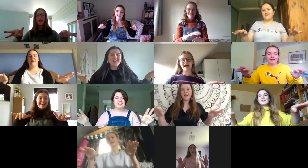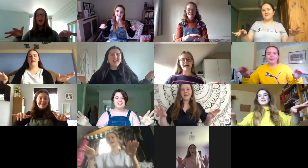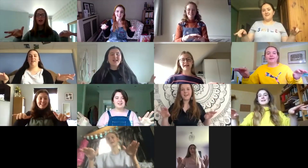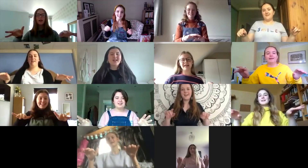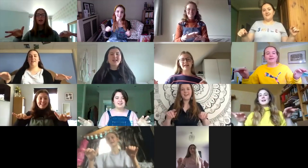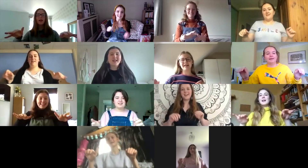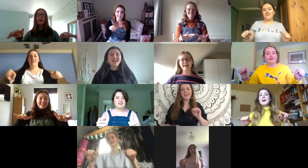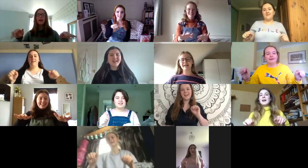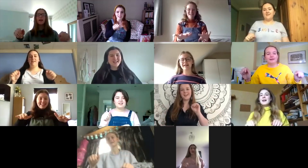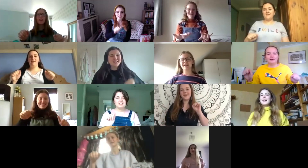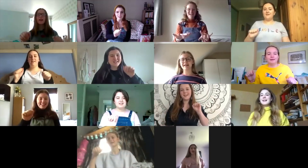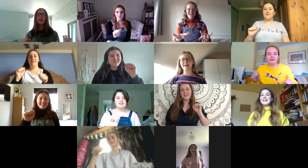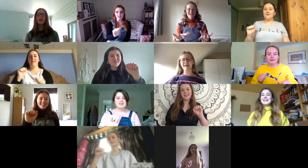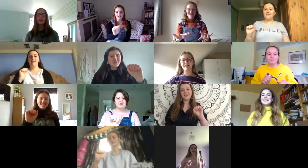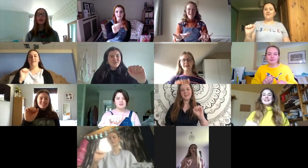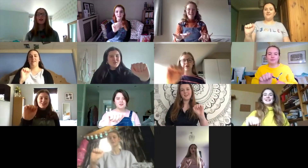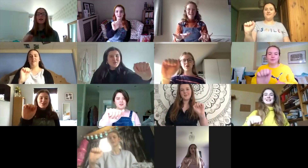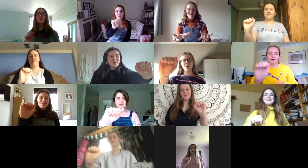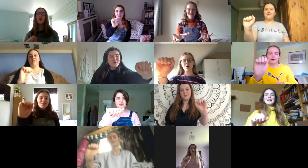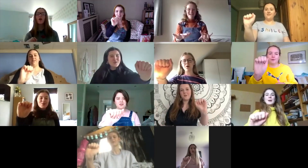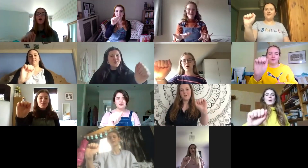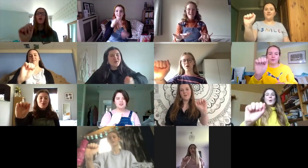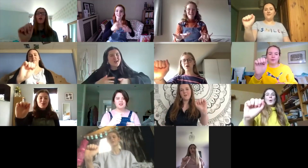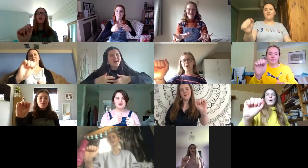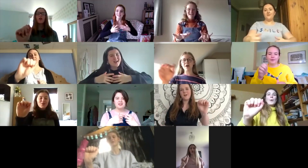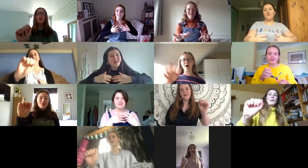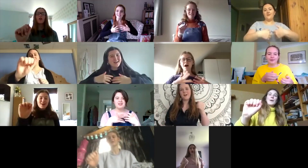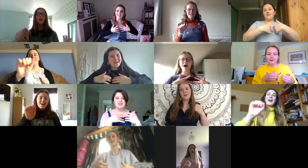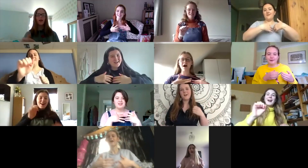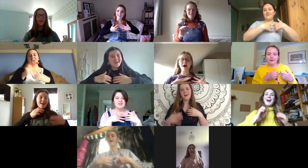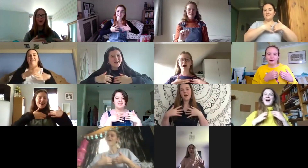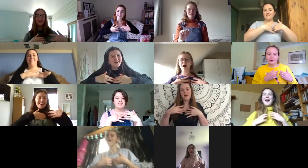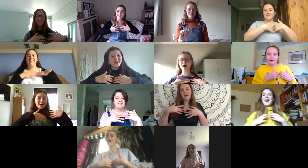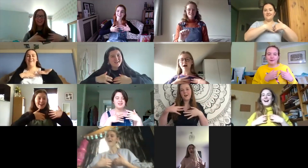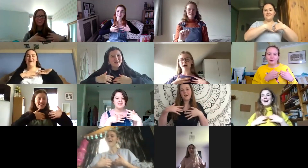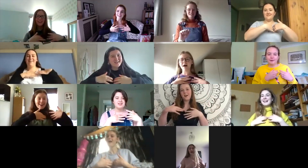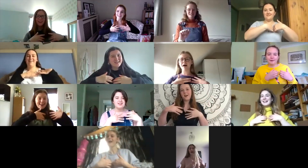In your heart